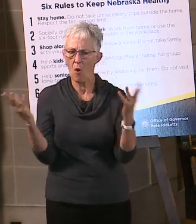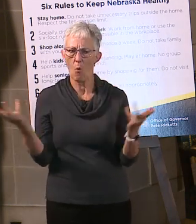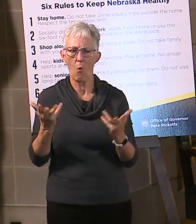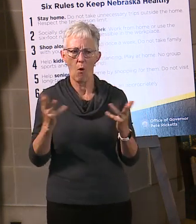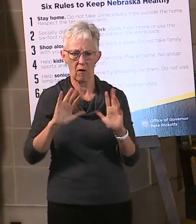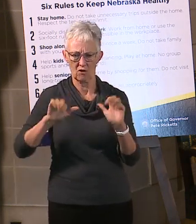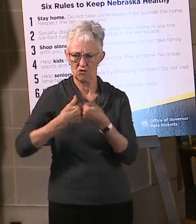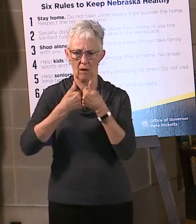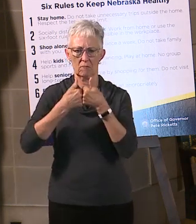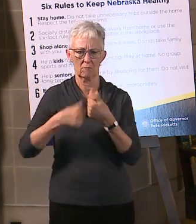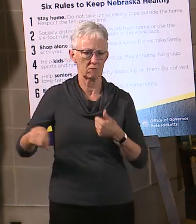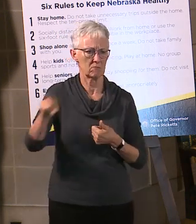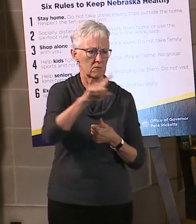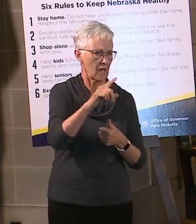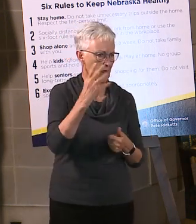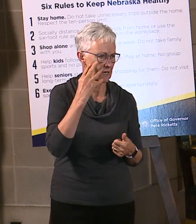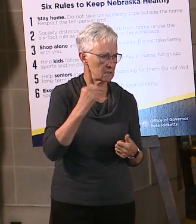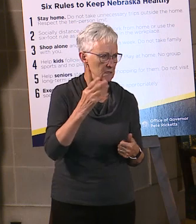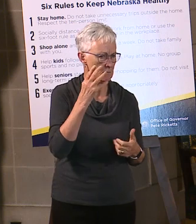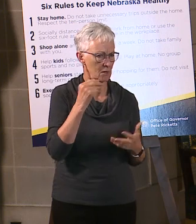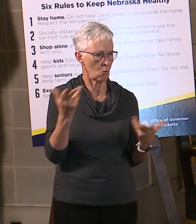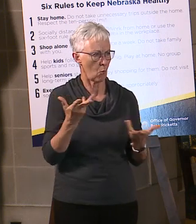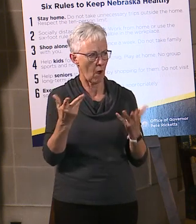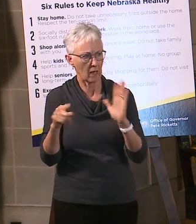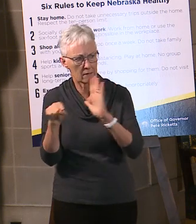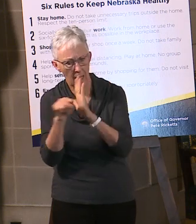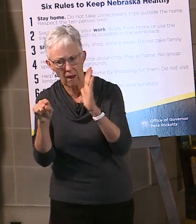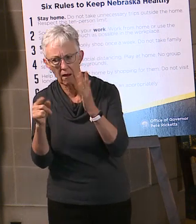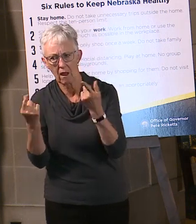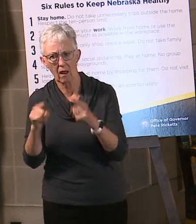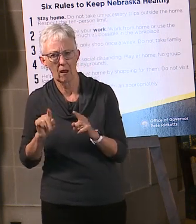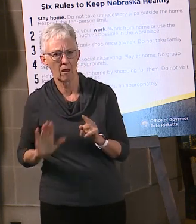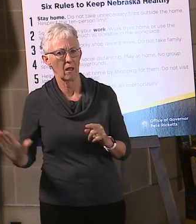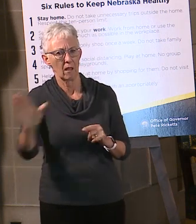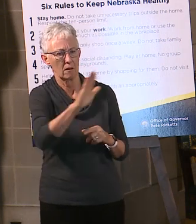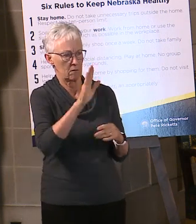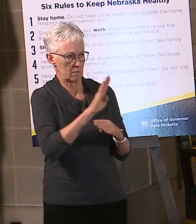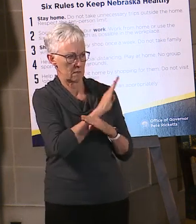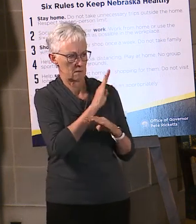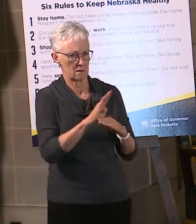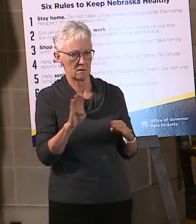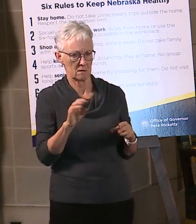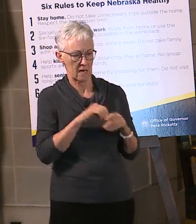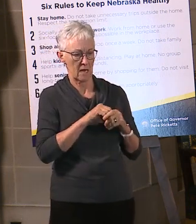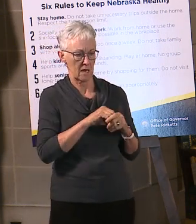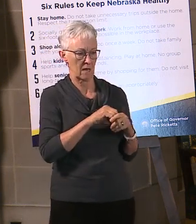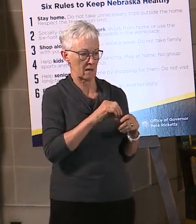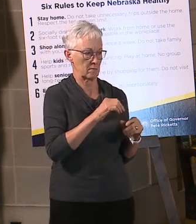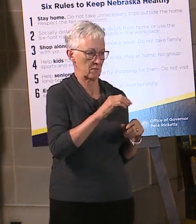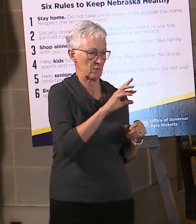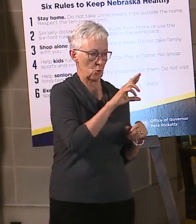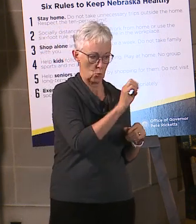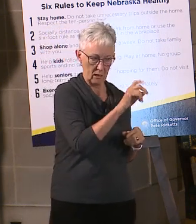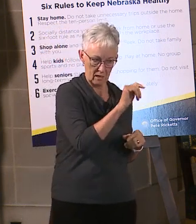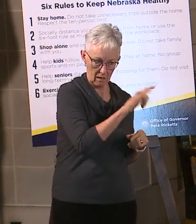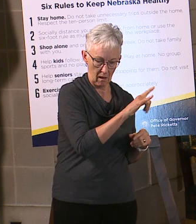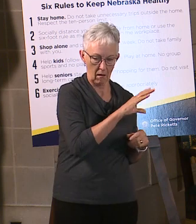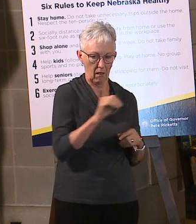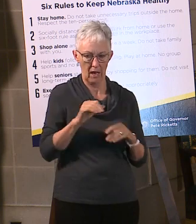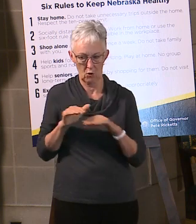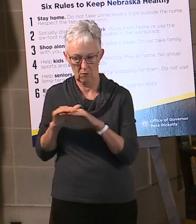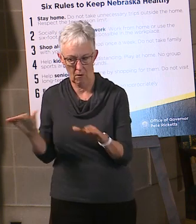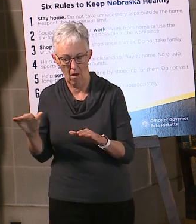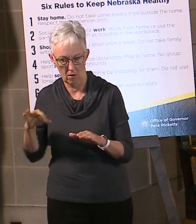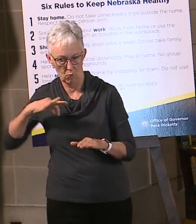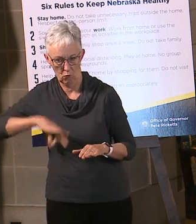-19 presents to Nebraskans in the business and nonprofit sector. As a result, we are able